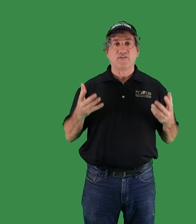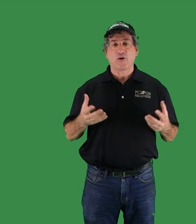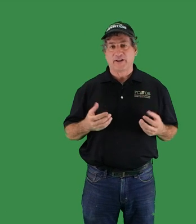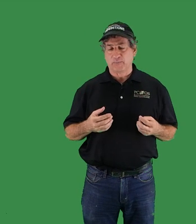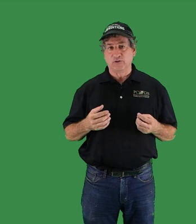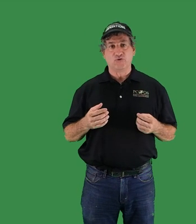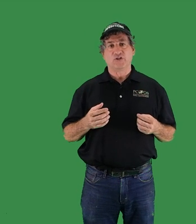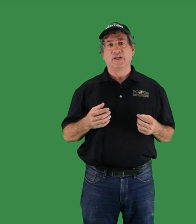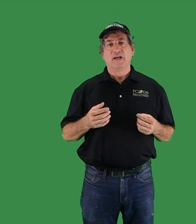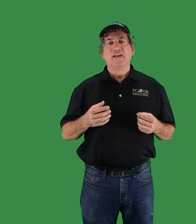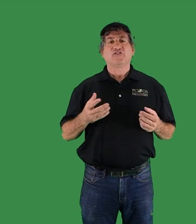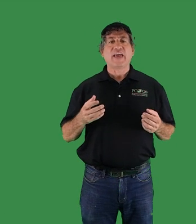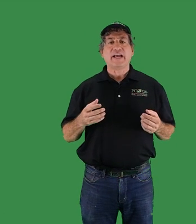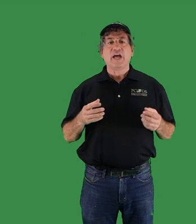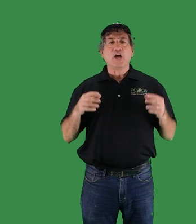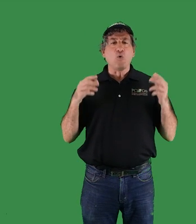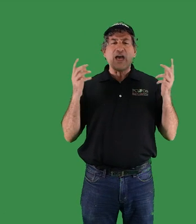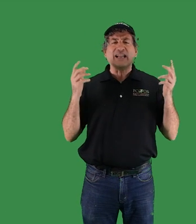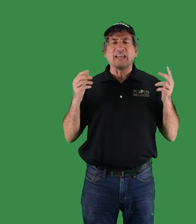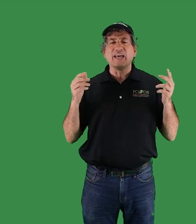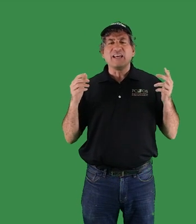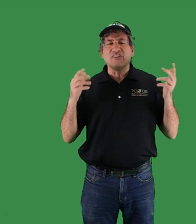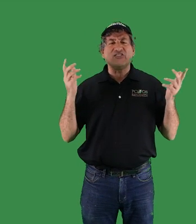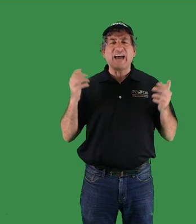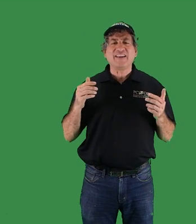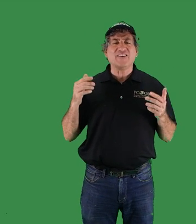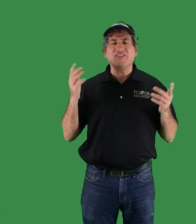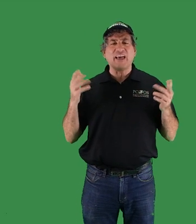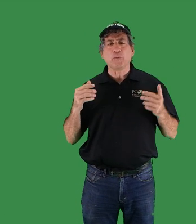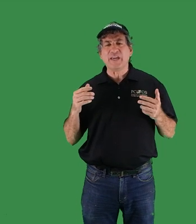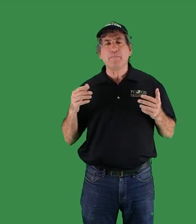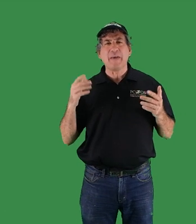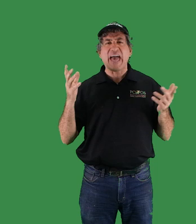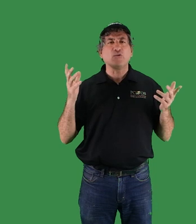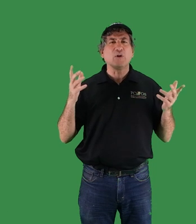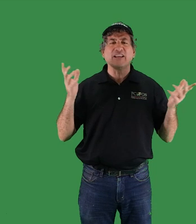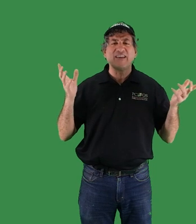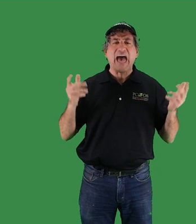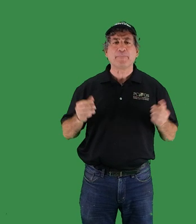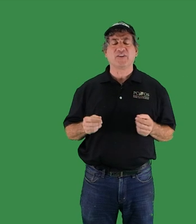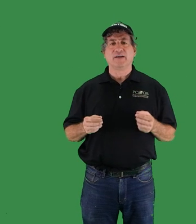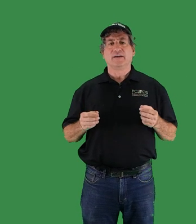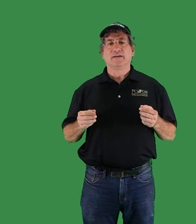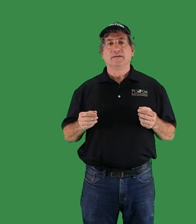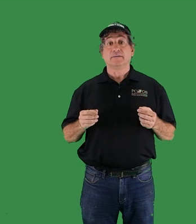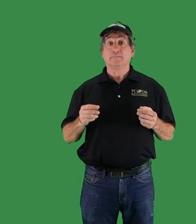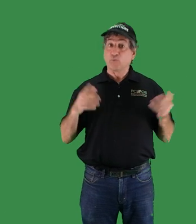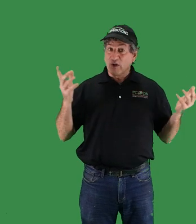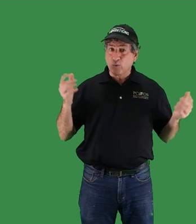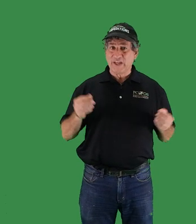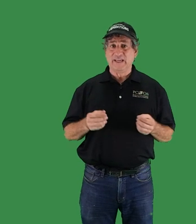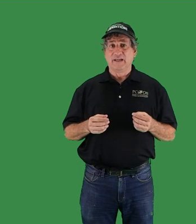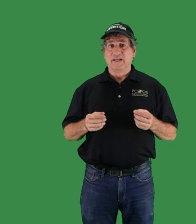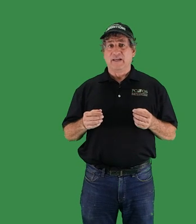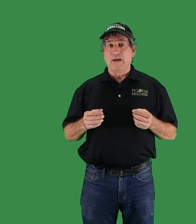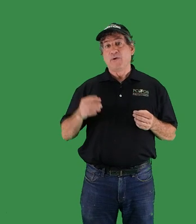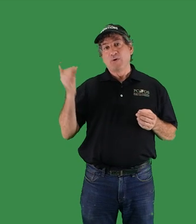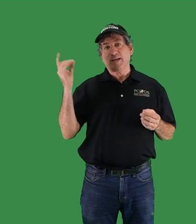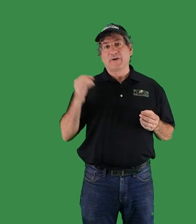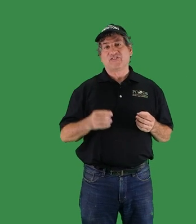environmental pollution saying, the scientists tell me man will adapt. But will we? And we really must